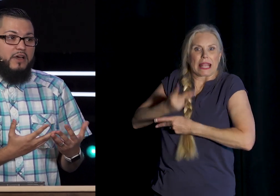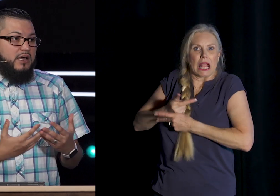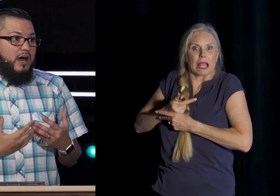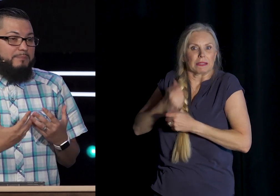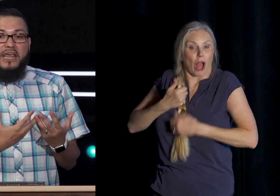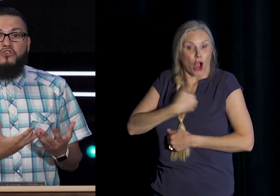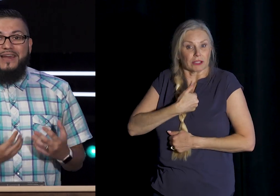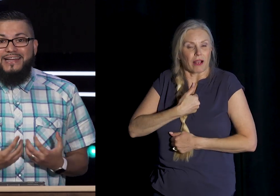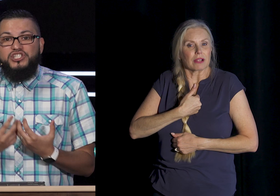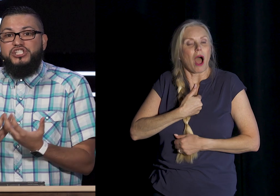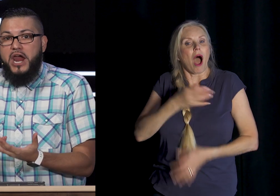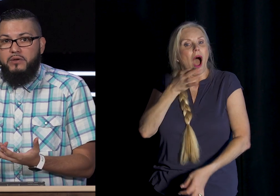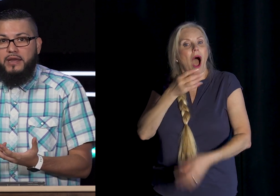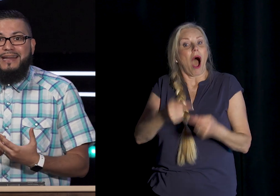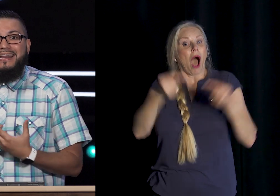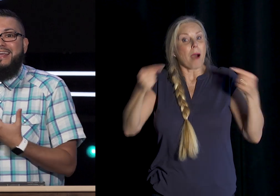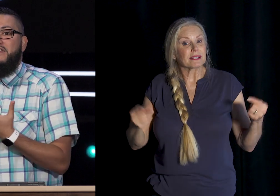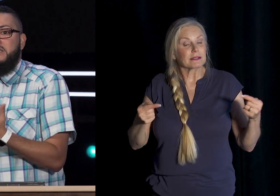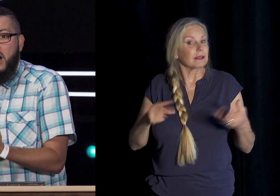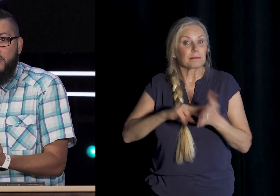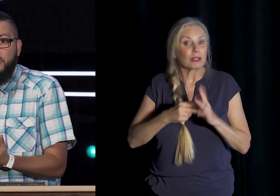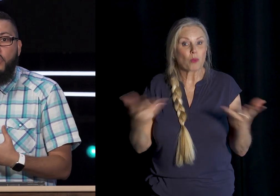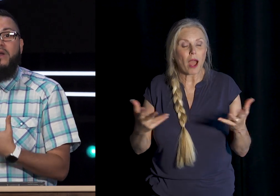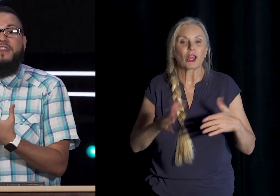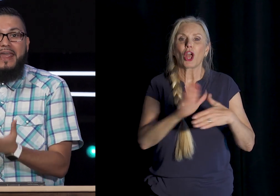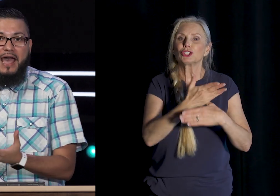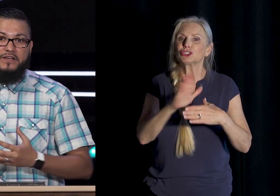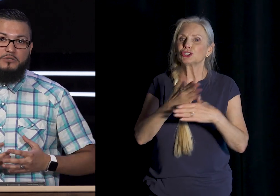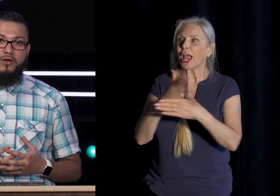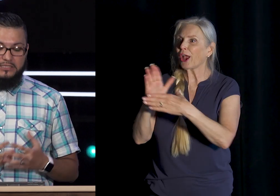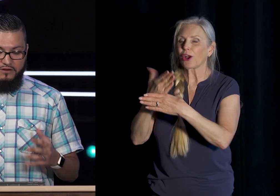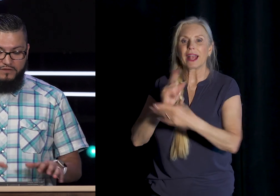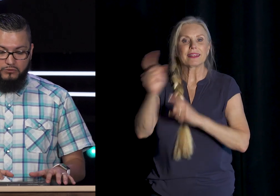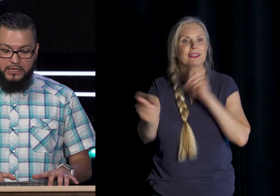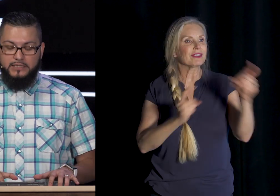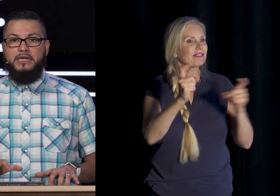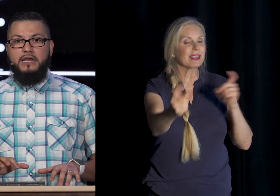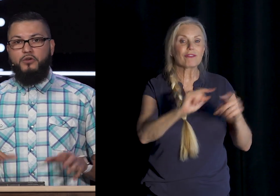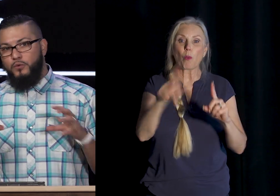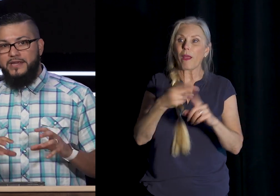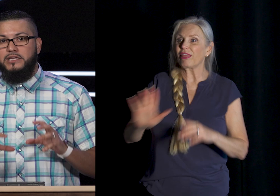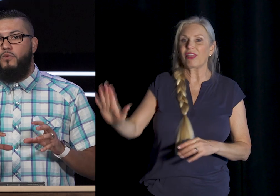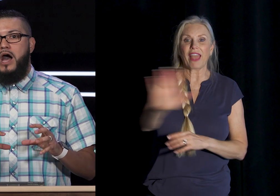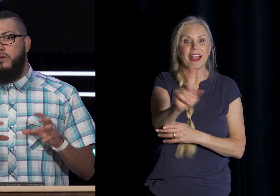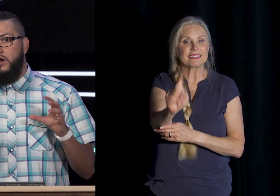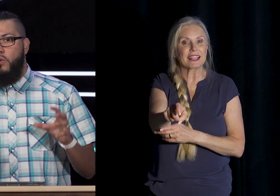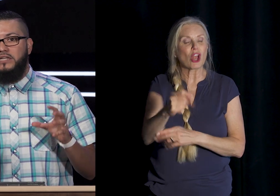Being greedy Is sharing And giving to others When they have Expressed and felt Needs The reason why We want to watch